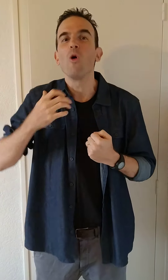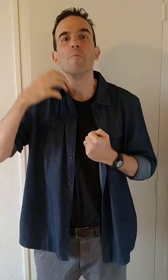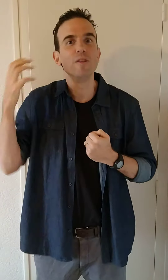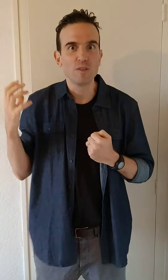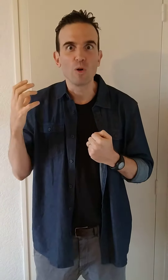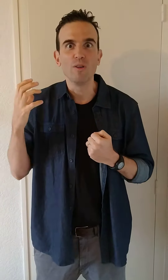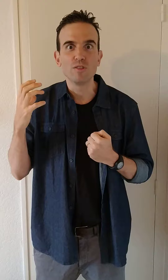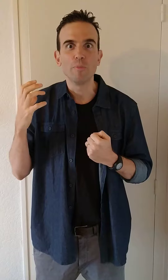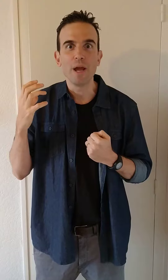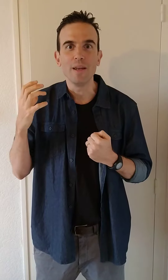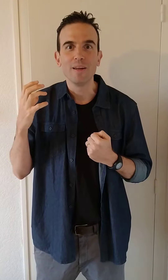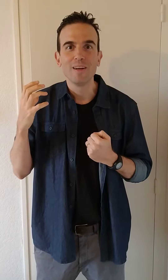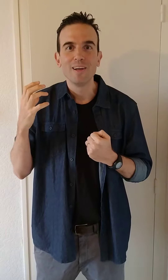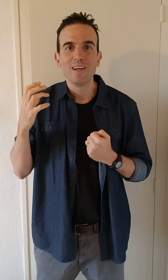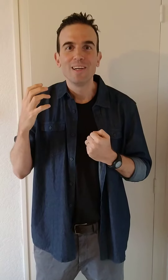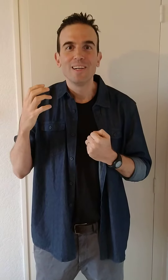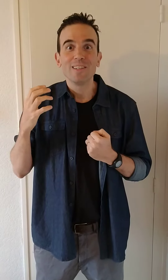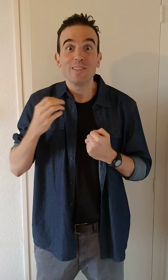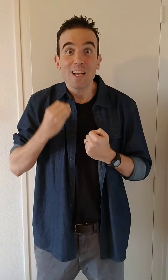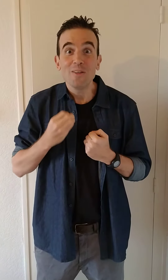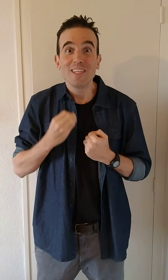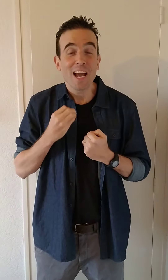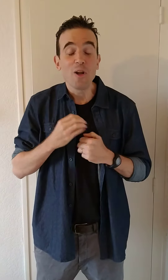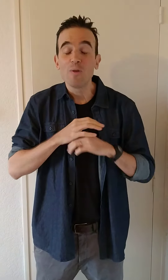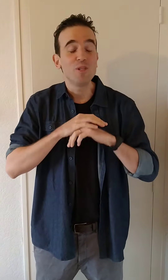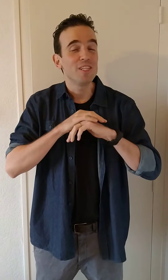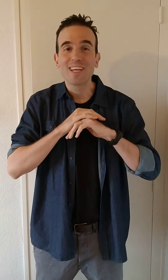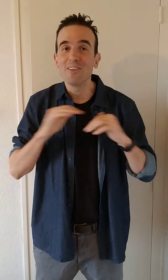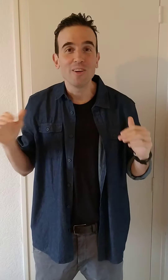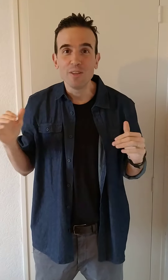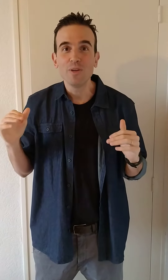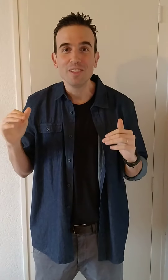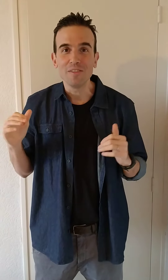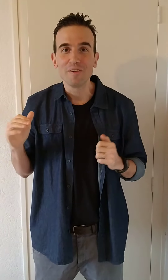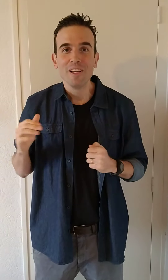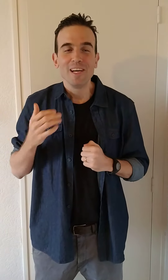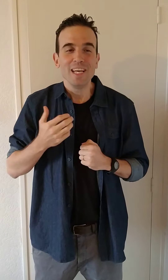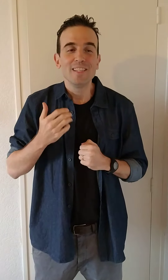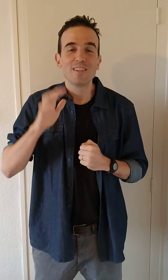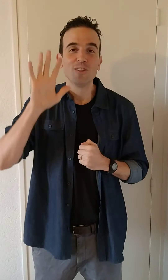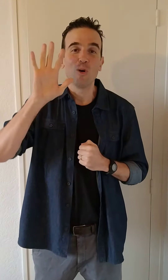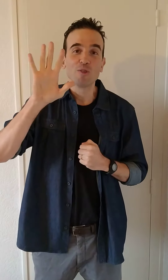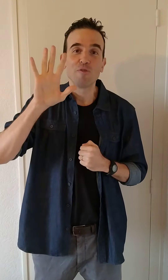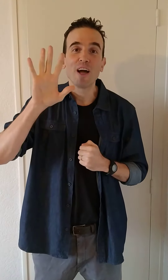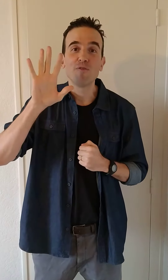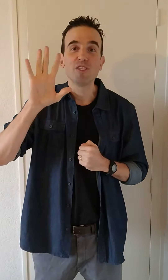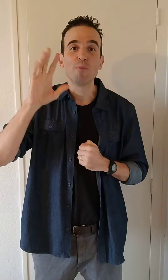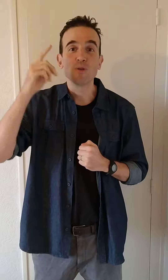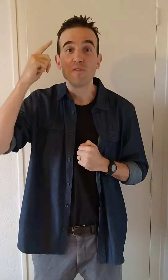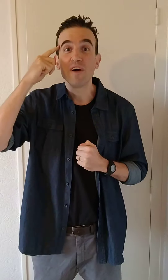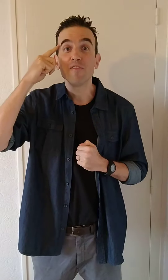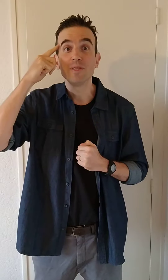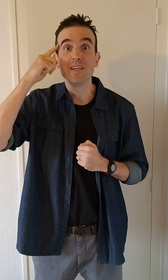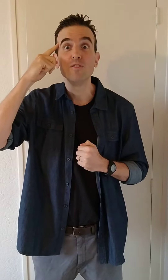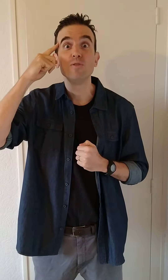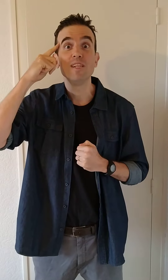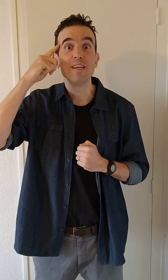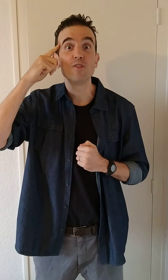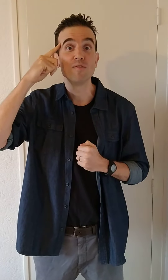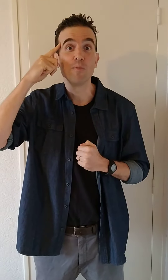augment the tolerance to pain. The second thing I learned, which is counterintuitive, is the other five, which is about the 5% utilization of the